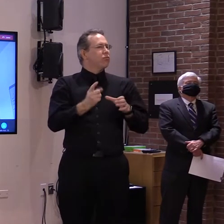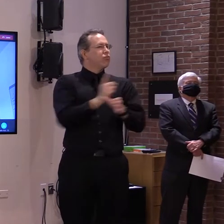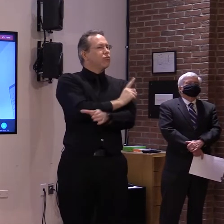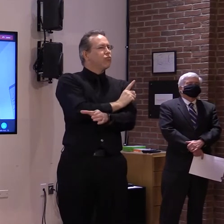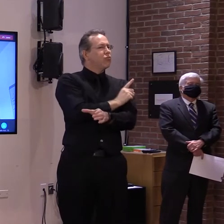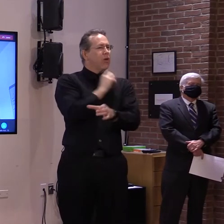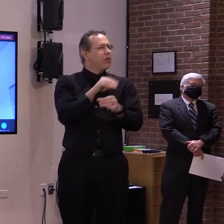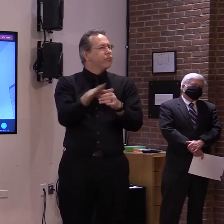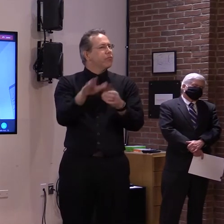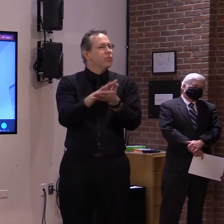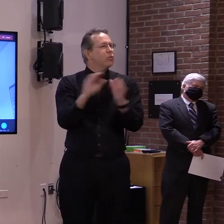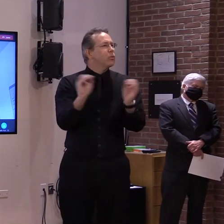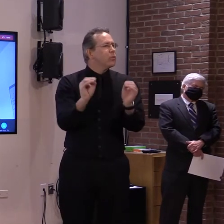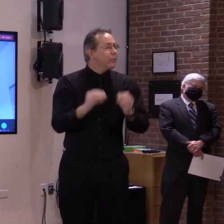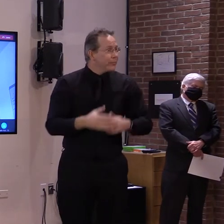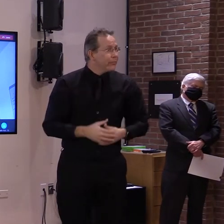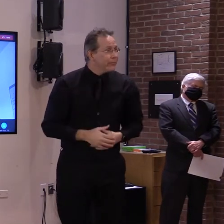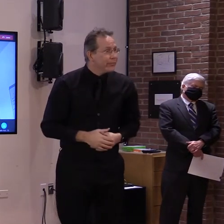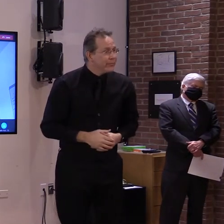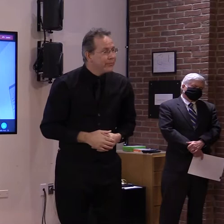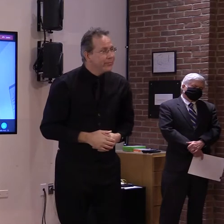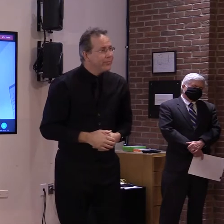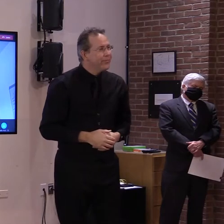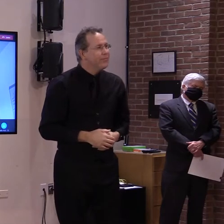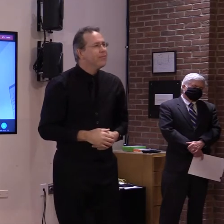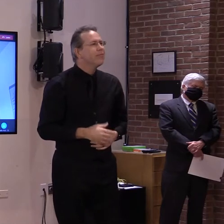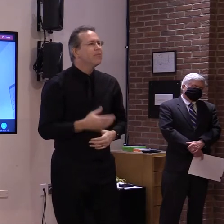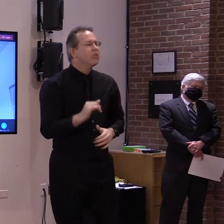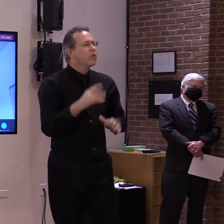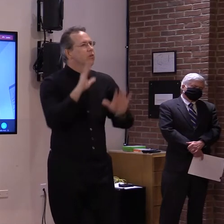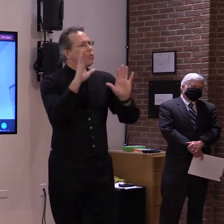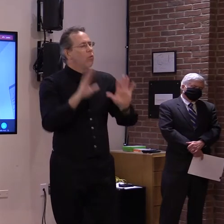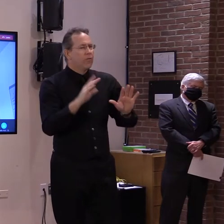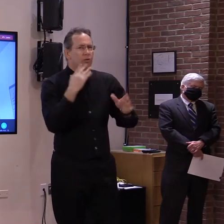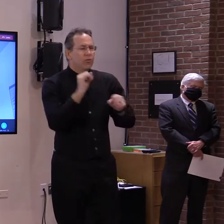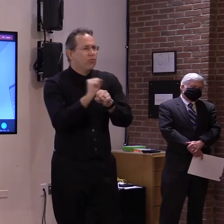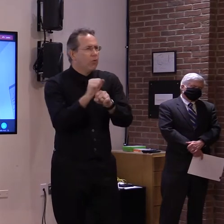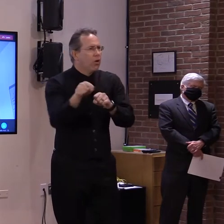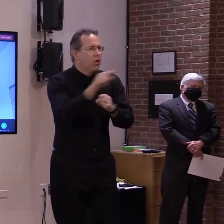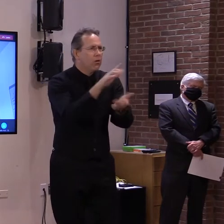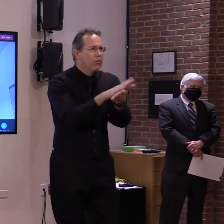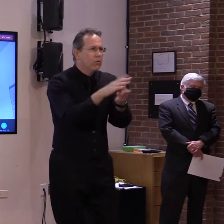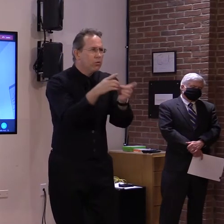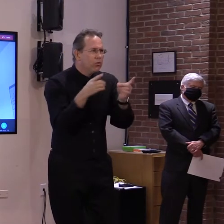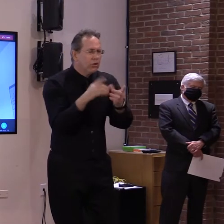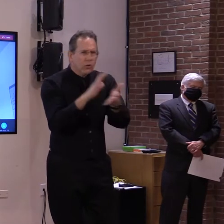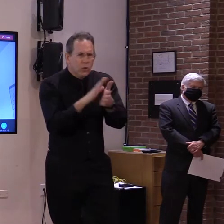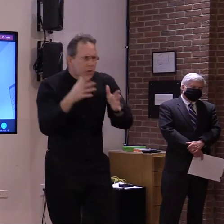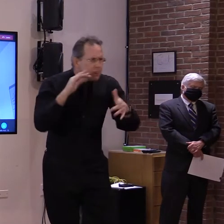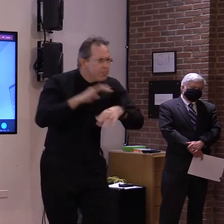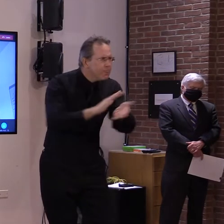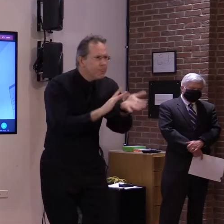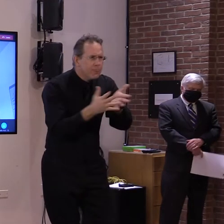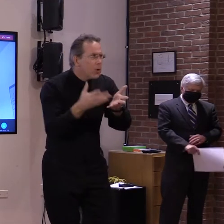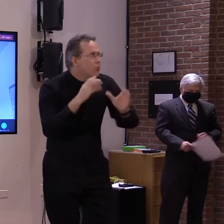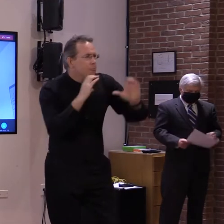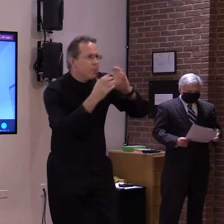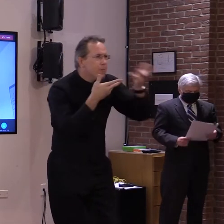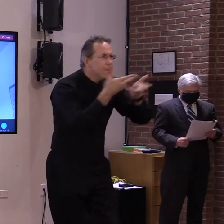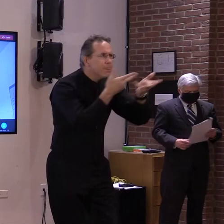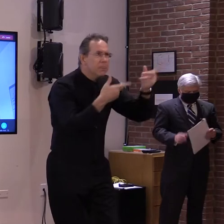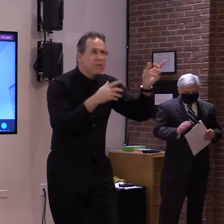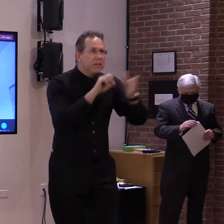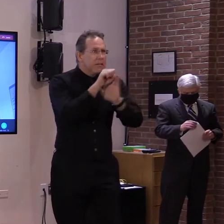considering the circumstances we've been through in the last several months, and these data are what give us confidence that we'll be able to return to more in-person